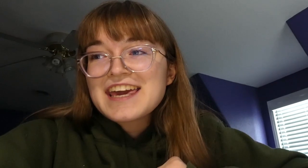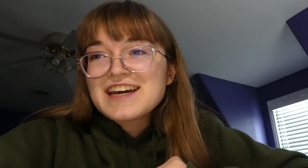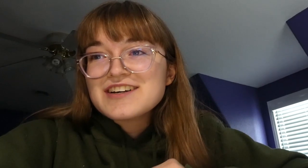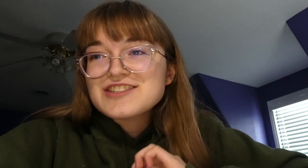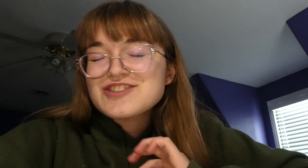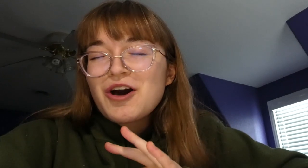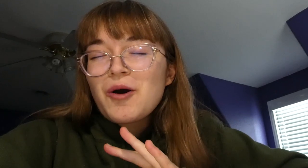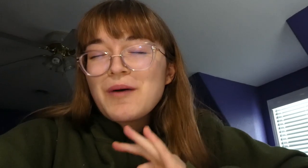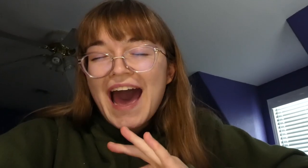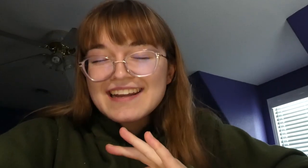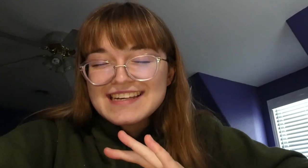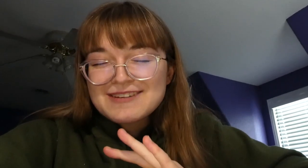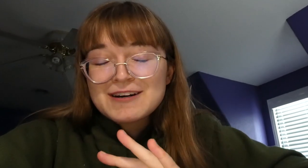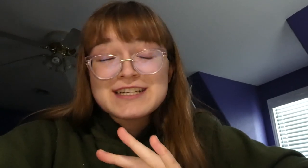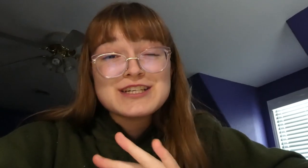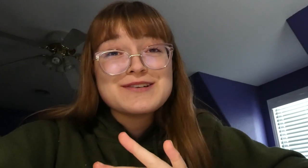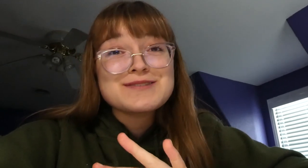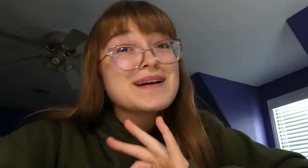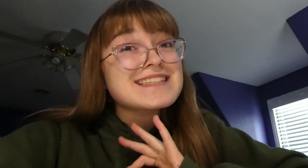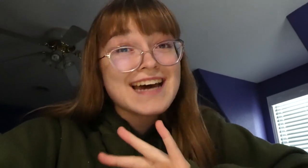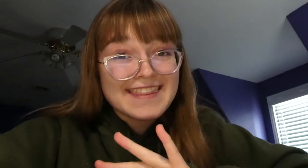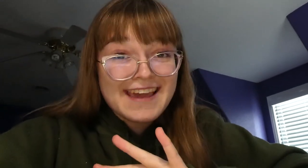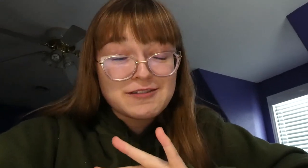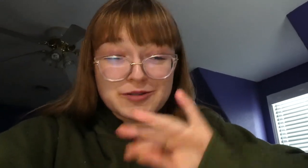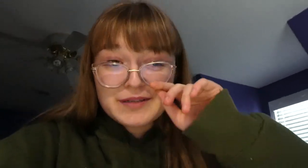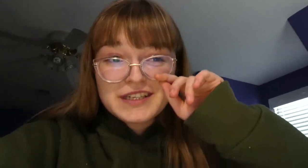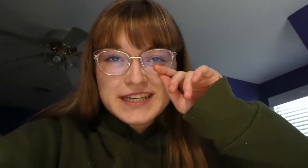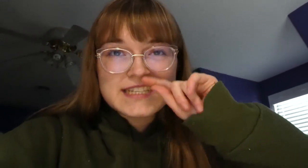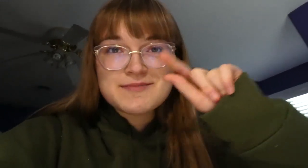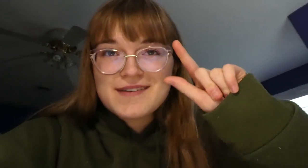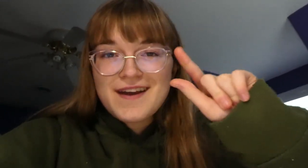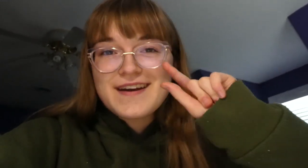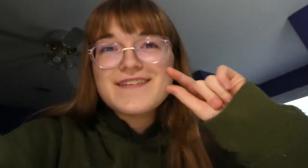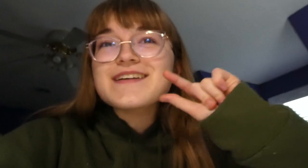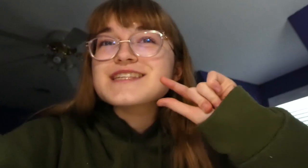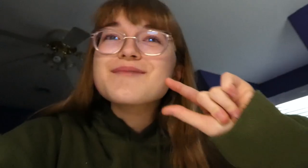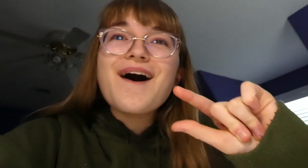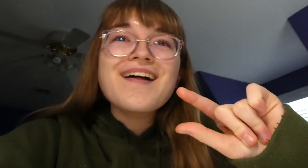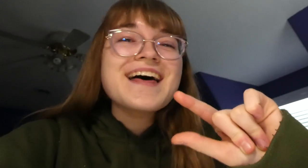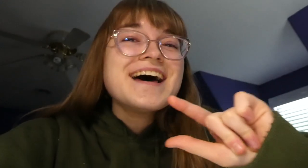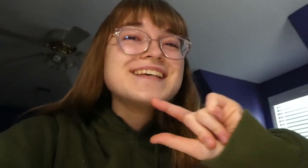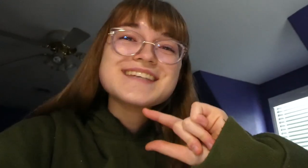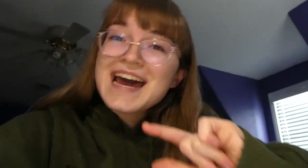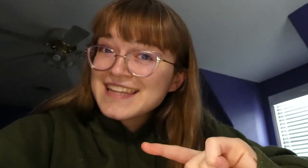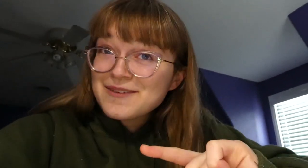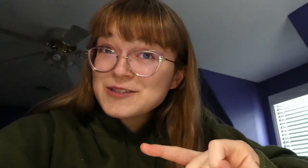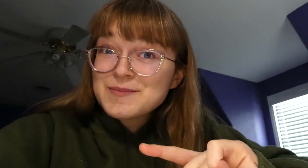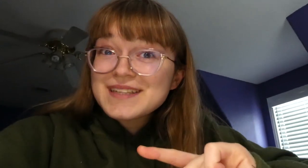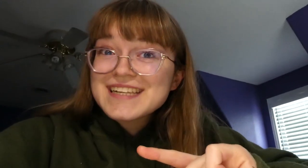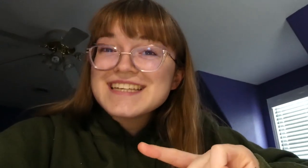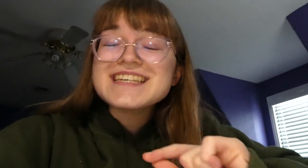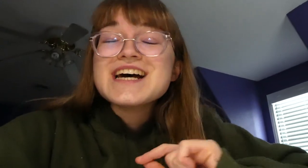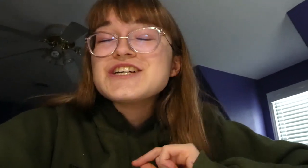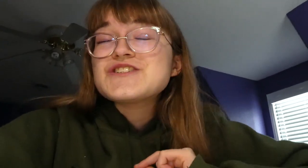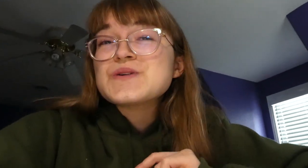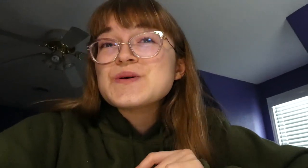so badly wanted to use my sign language abilities, my very, very small sign language abilities to